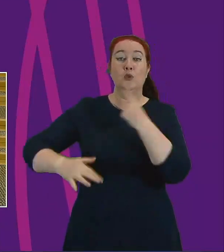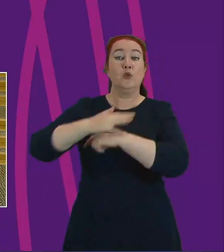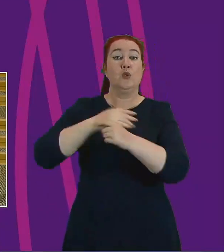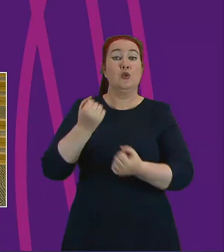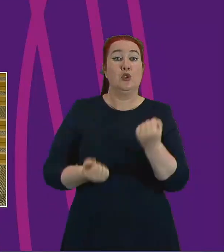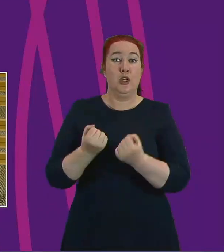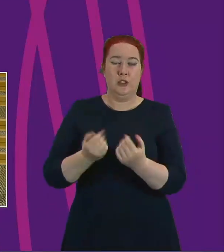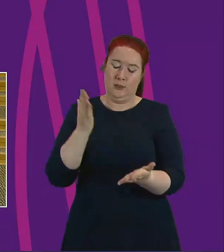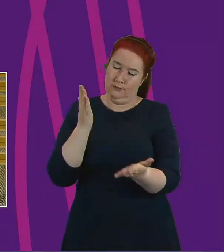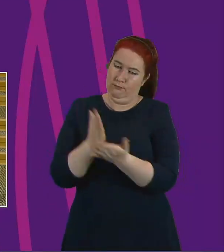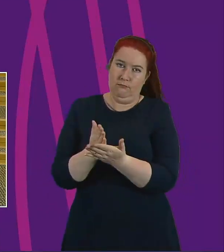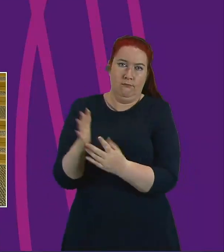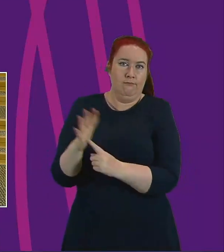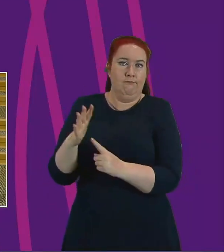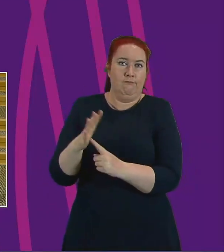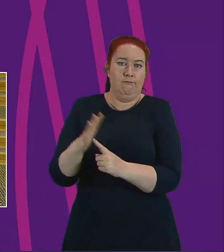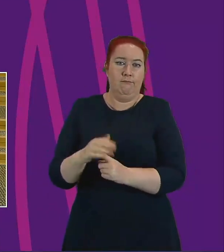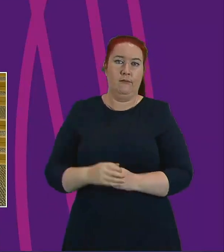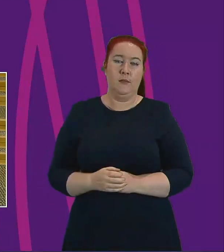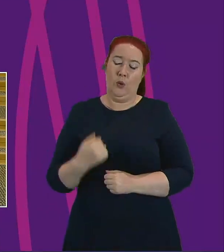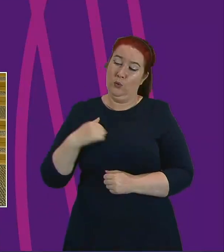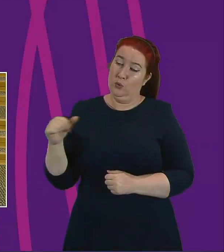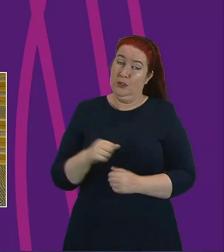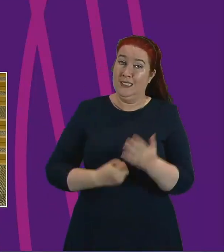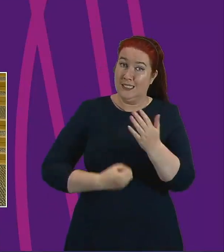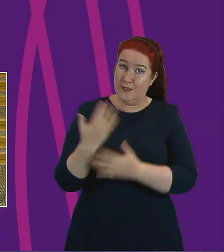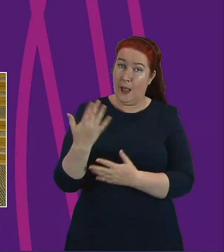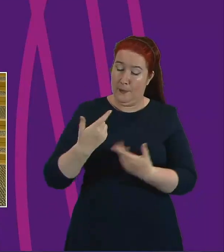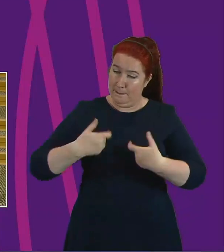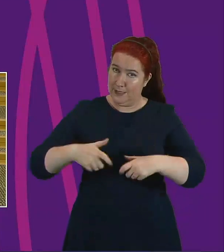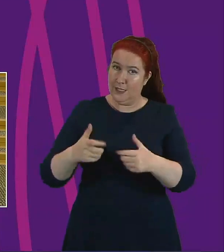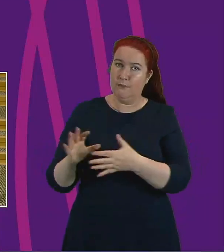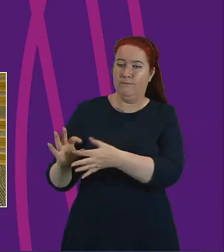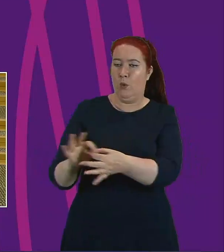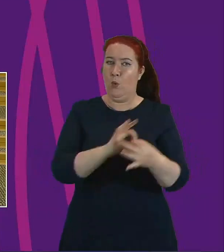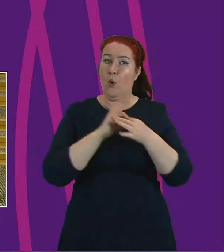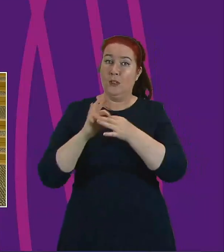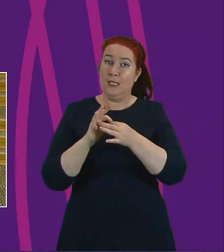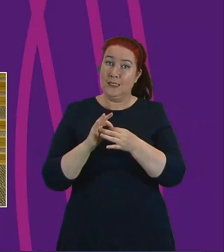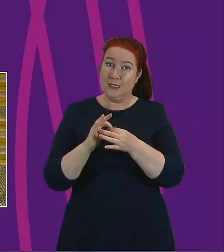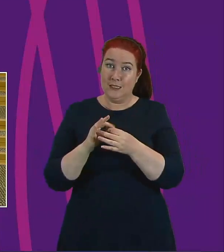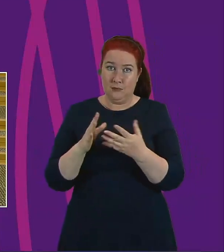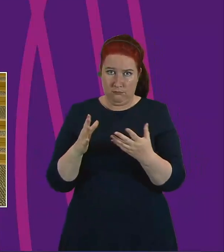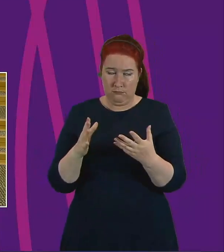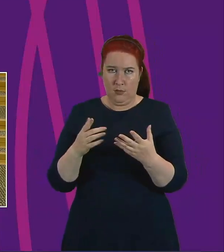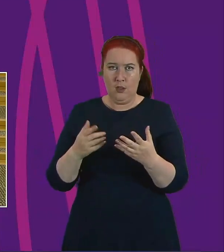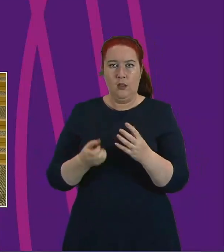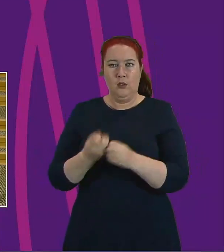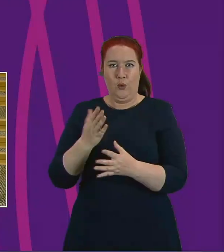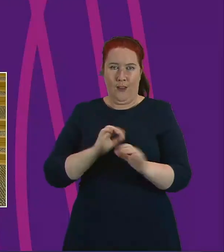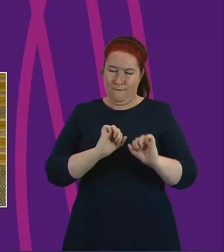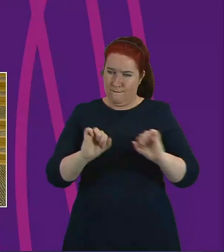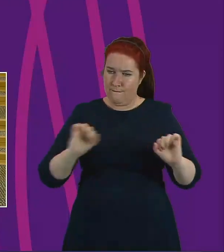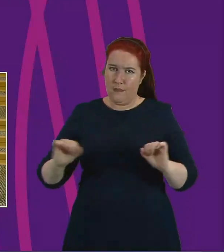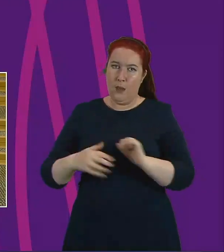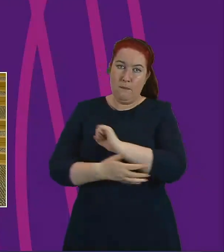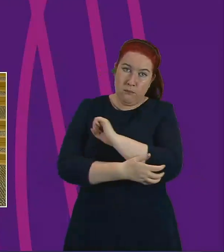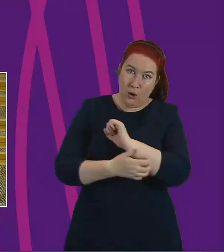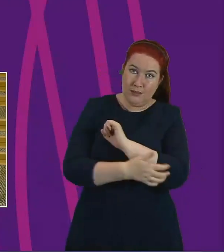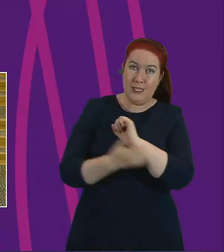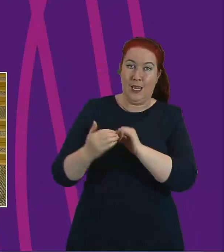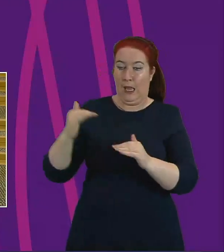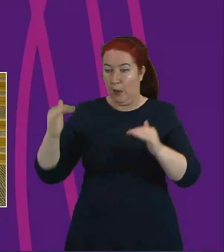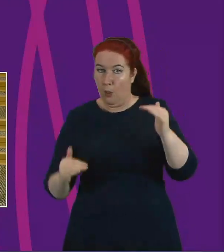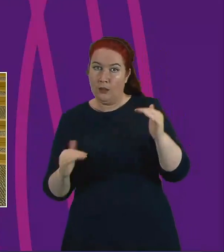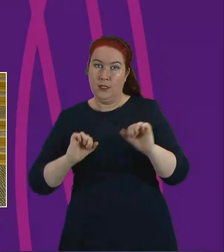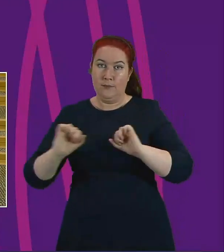Therefore maintaining and developing a coordinated approach which addresses the often multiple experiences of poverty and inequality in people's